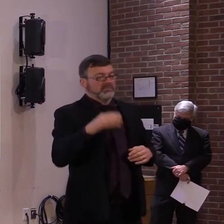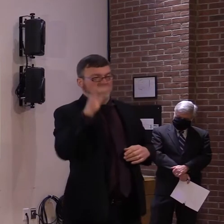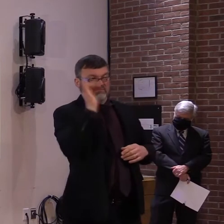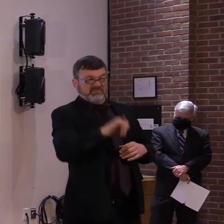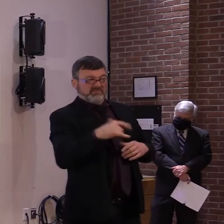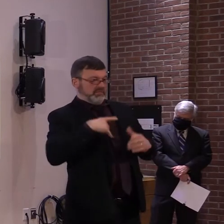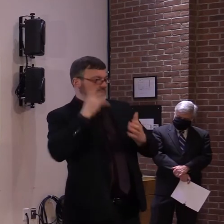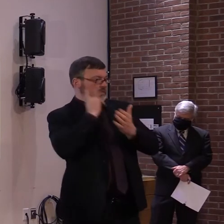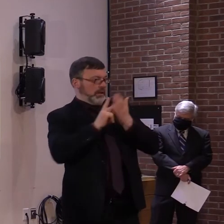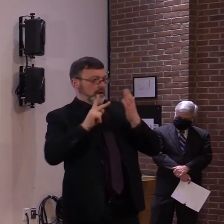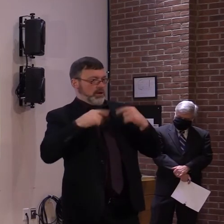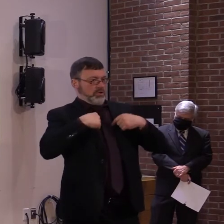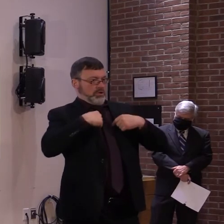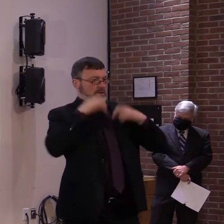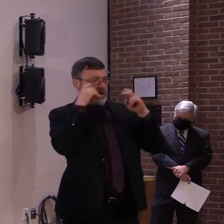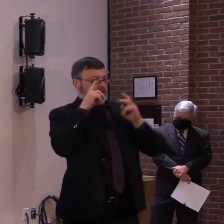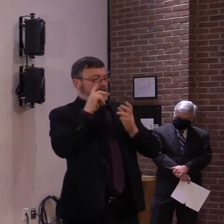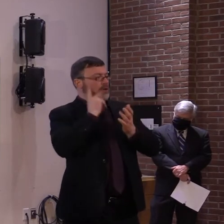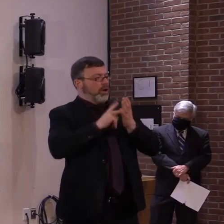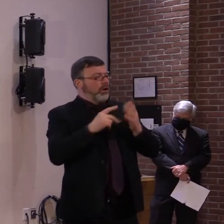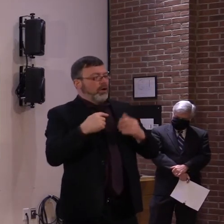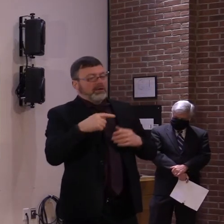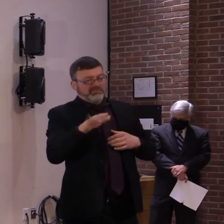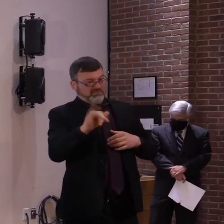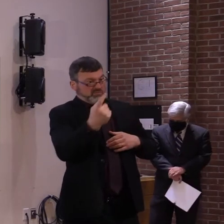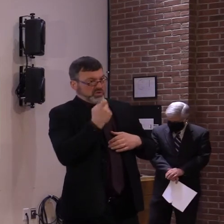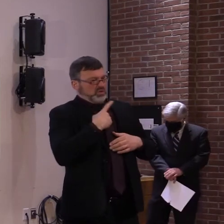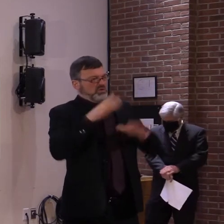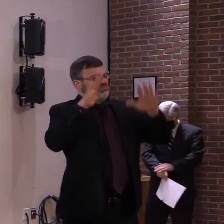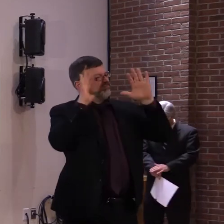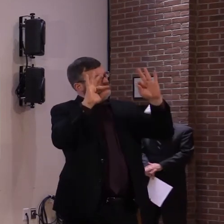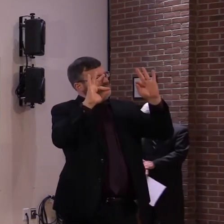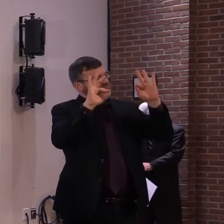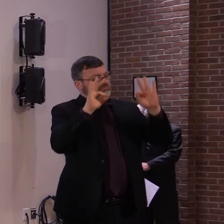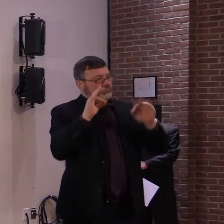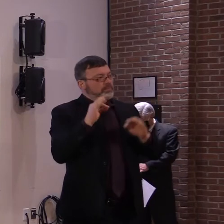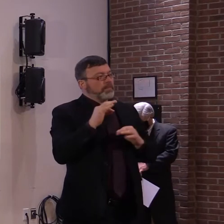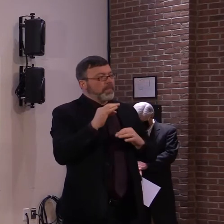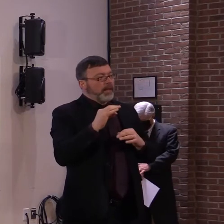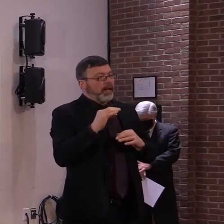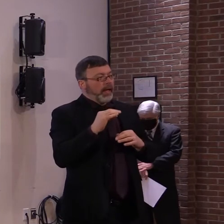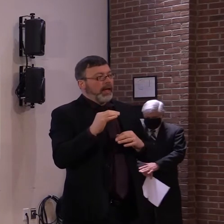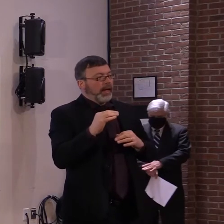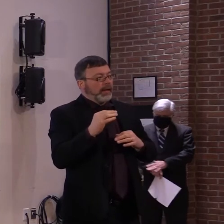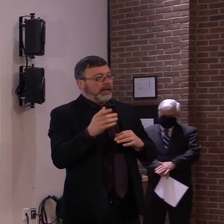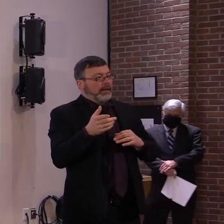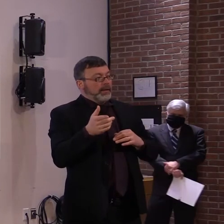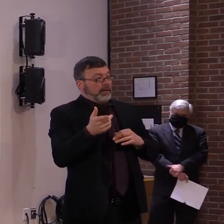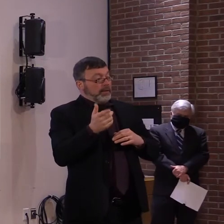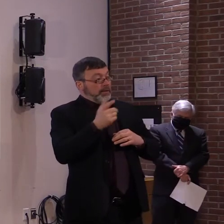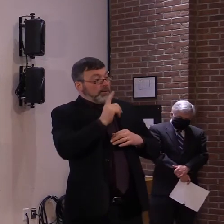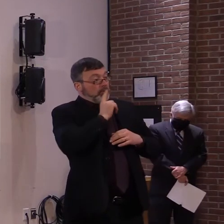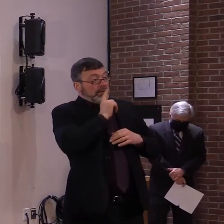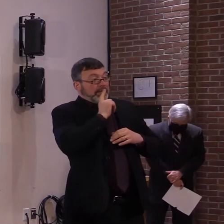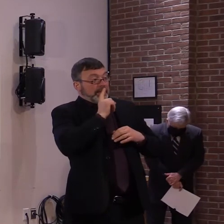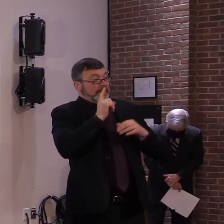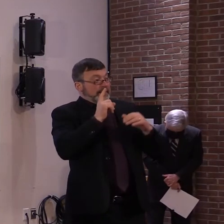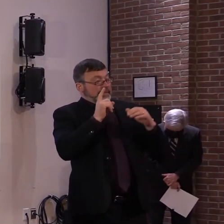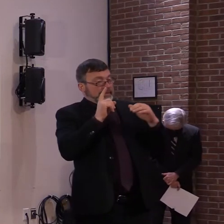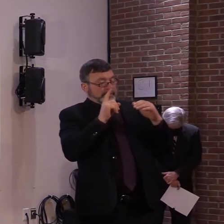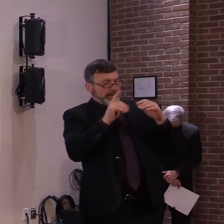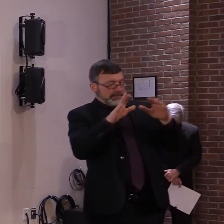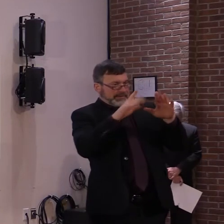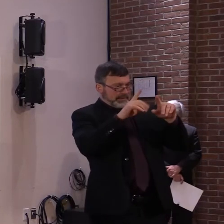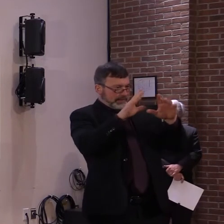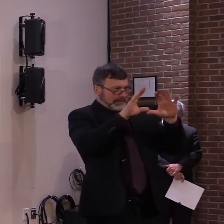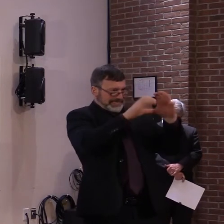seven to 12 school, which is one of, uh, many, uh, configurations that we have across the state. So, you know, most people are familiar